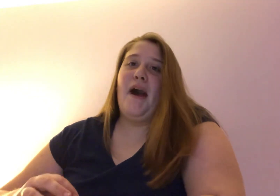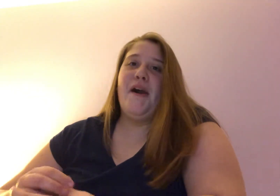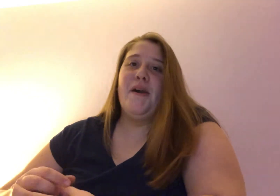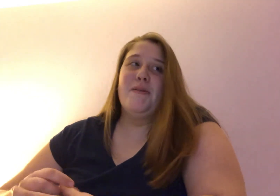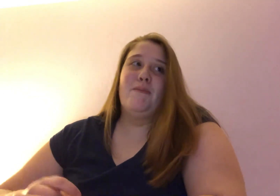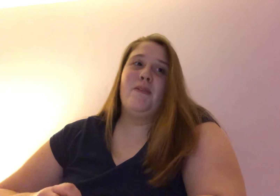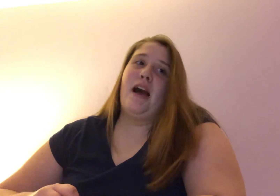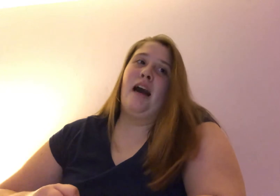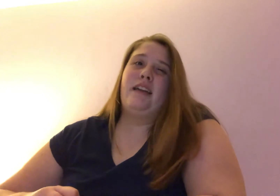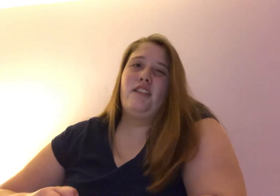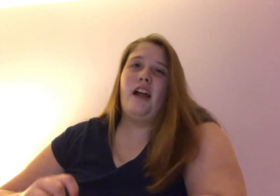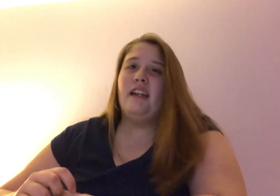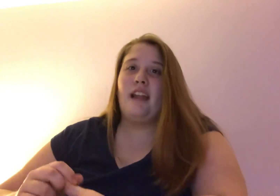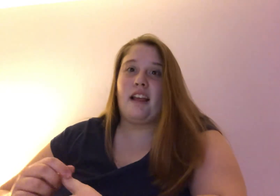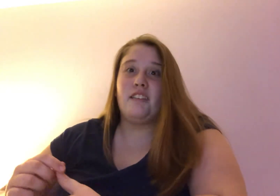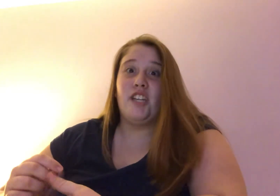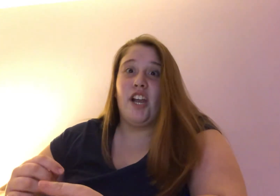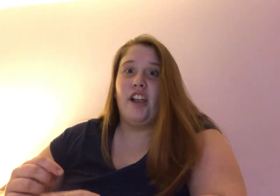And I could try it next year.